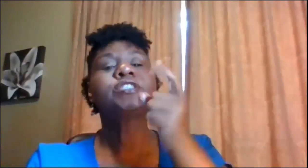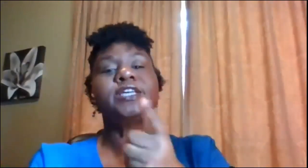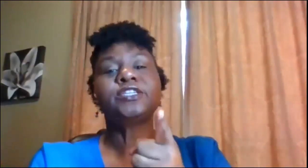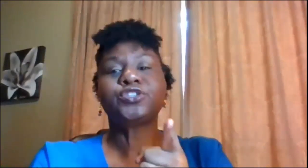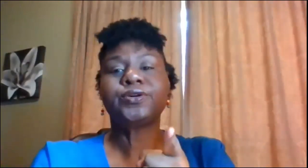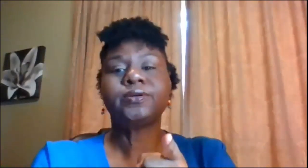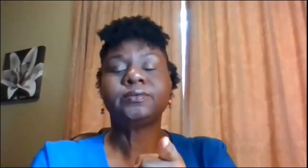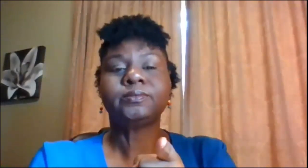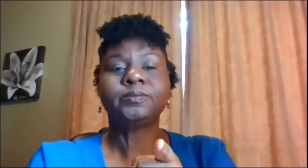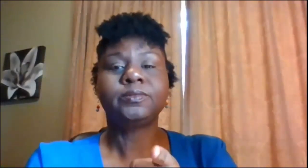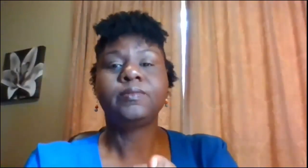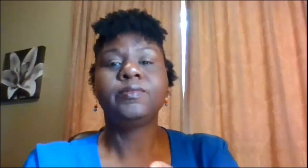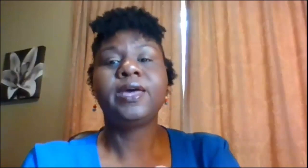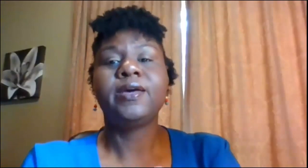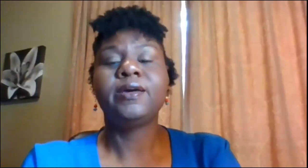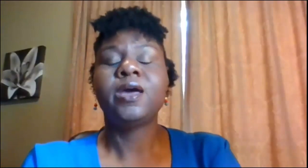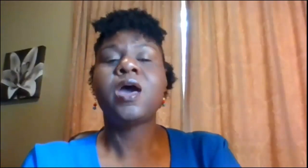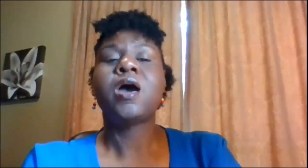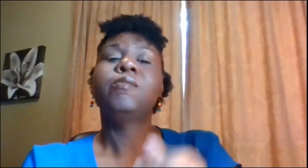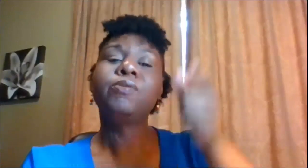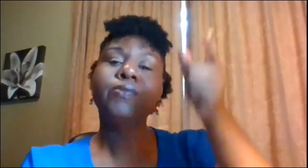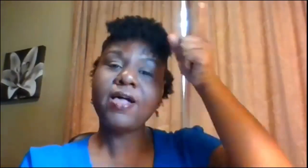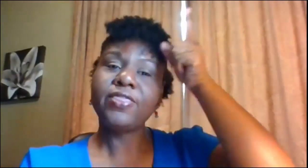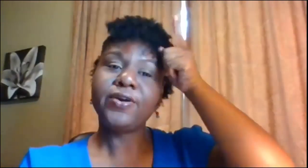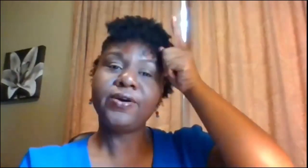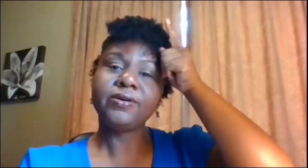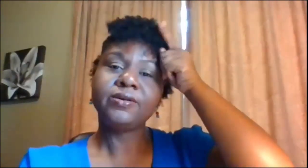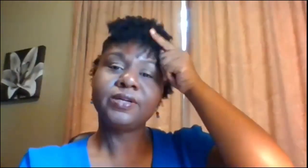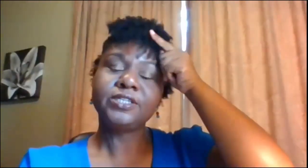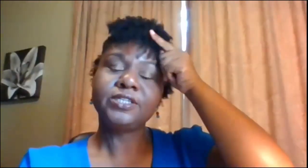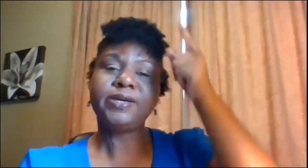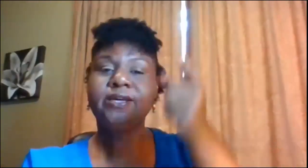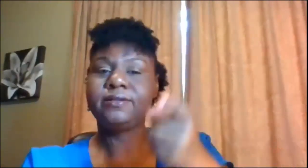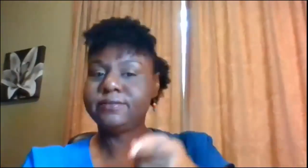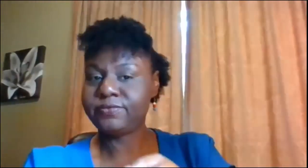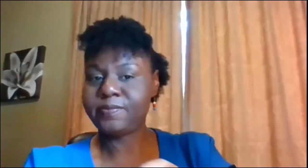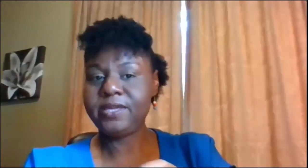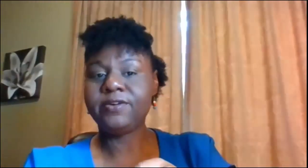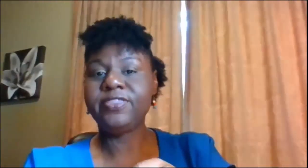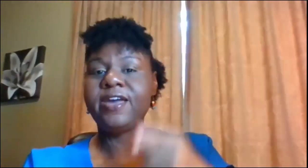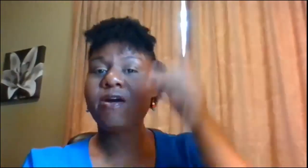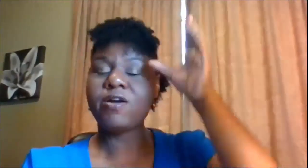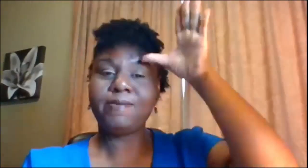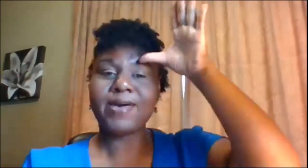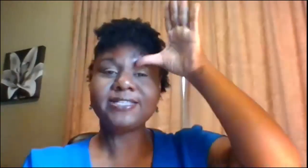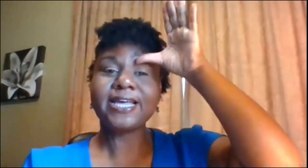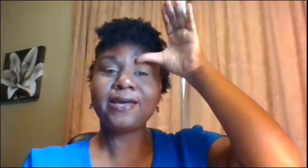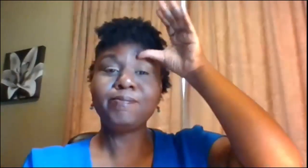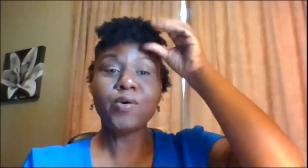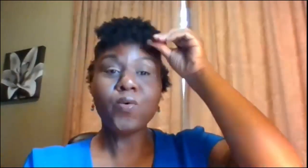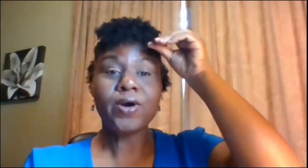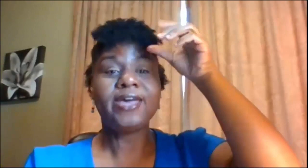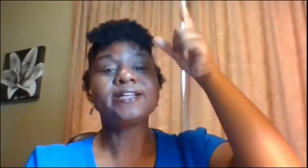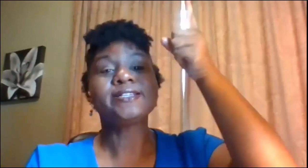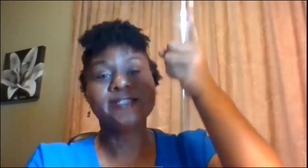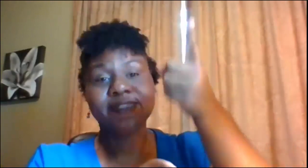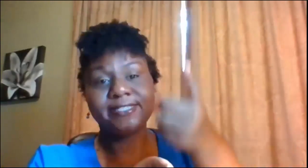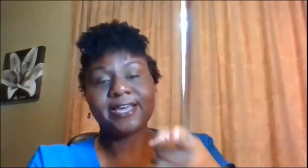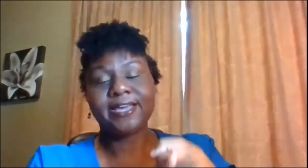sister okay brother could just be from here there or they might sign boy same